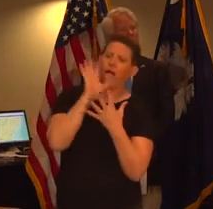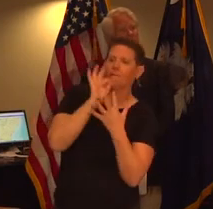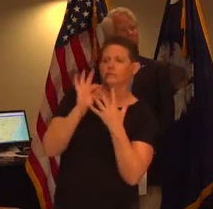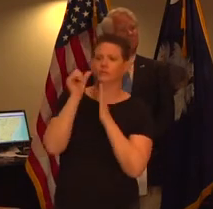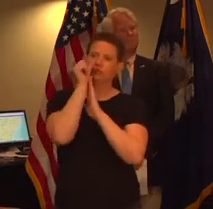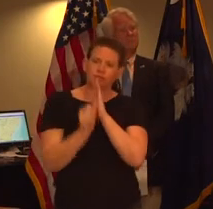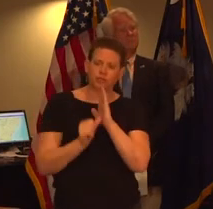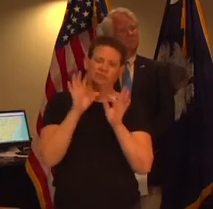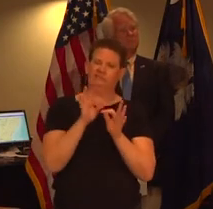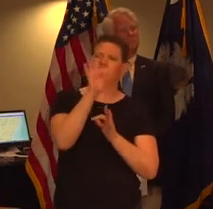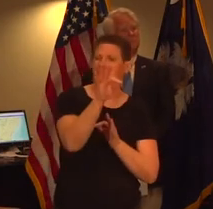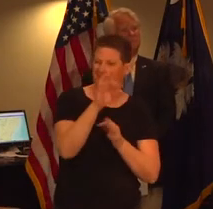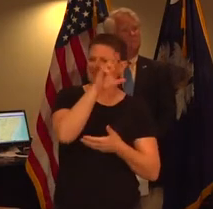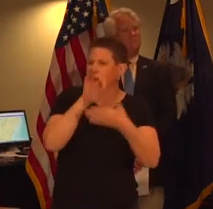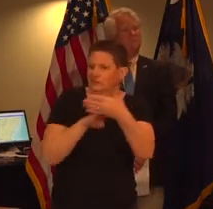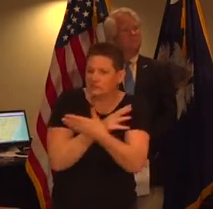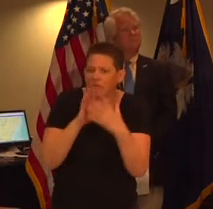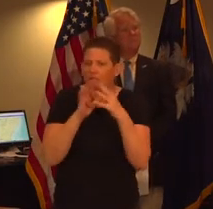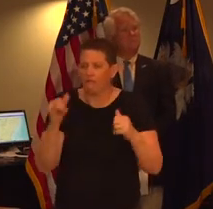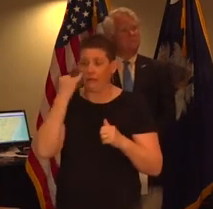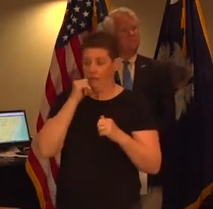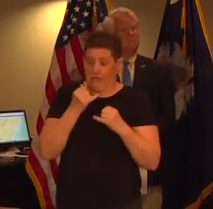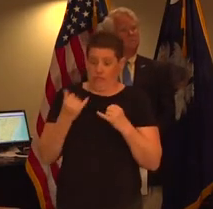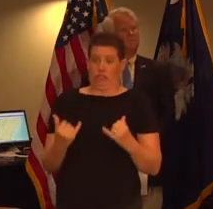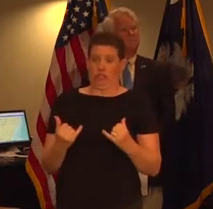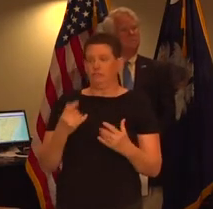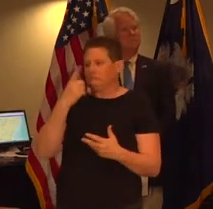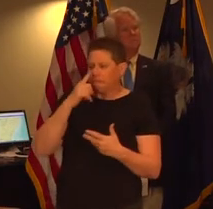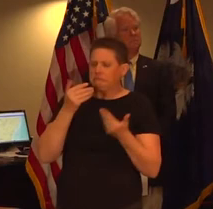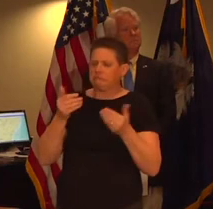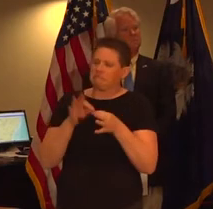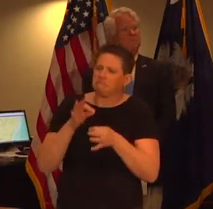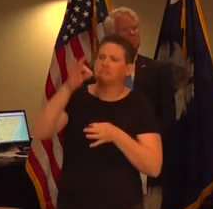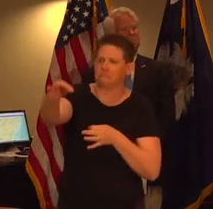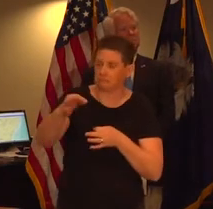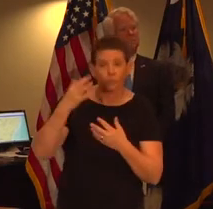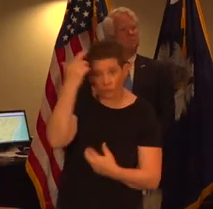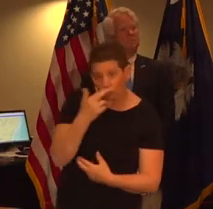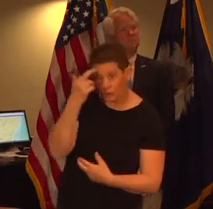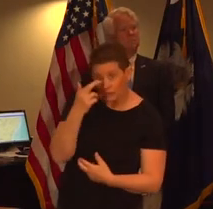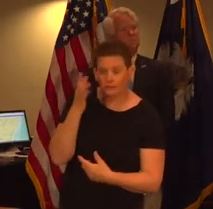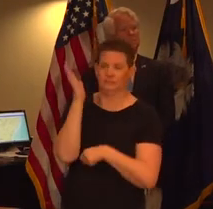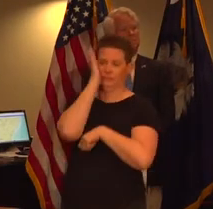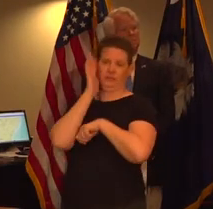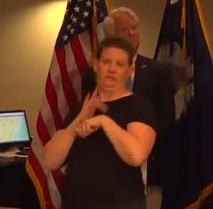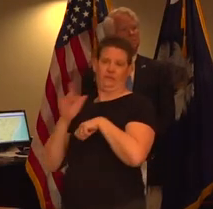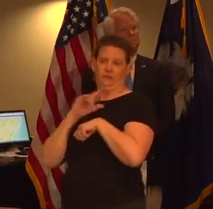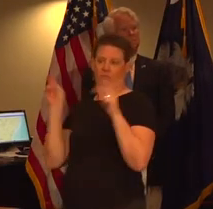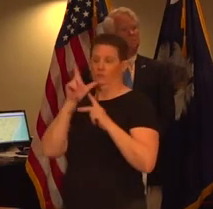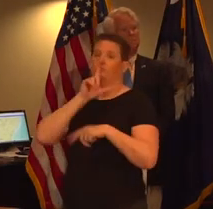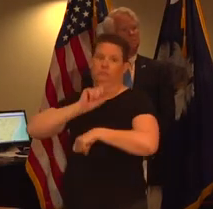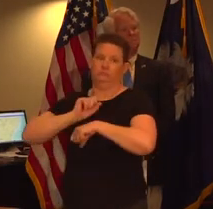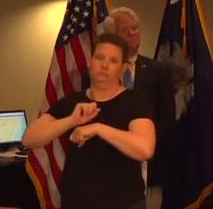uh if if it's it's not urgent to go ahead and put that off to leave the beds available for those who may